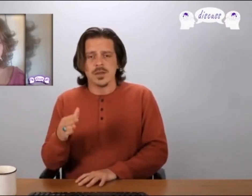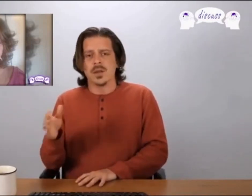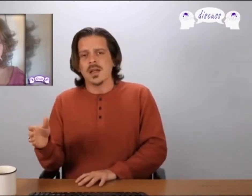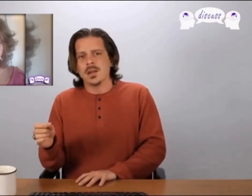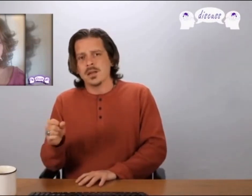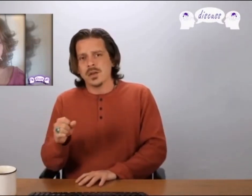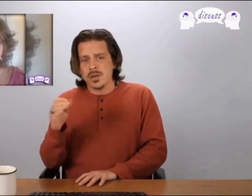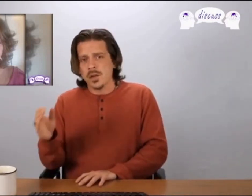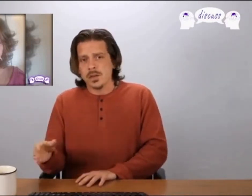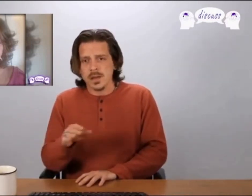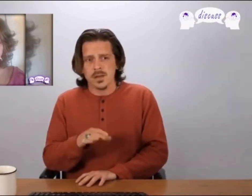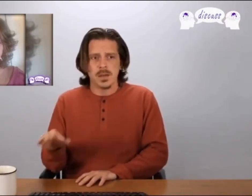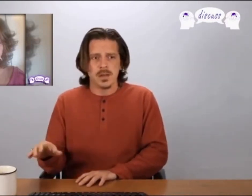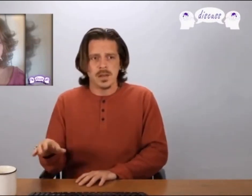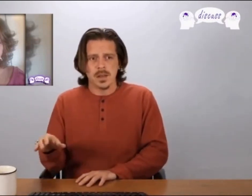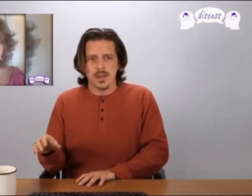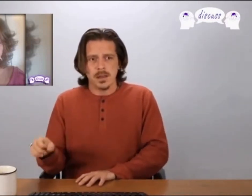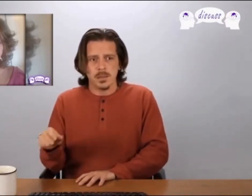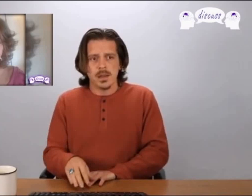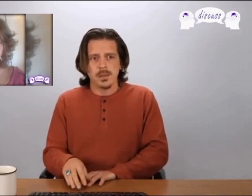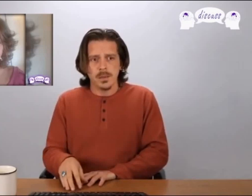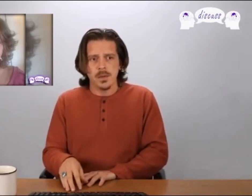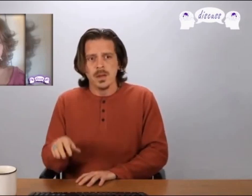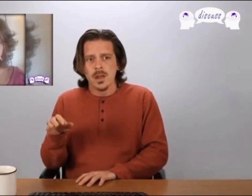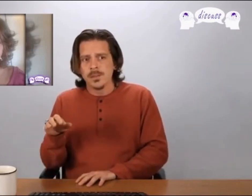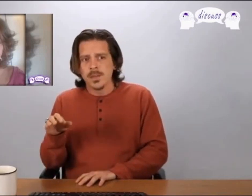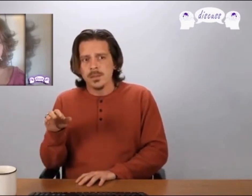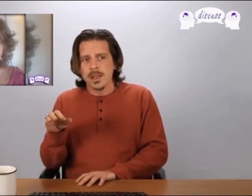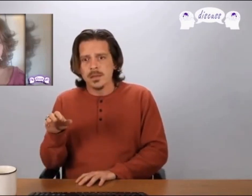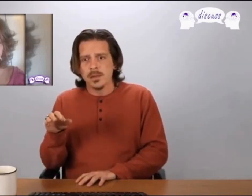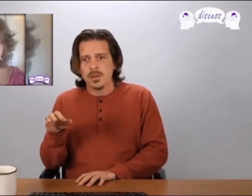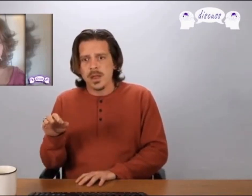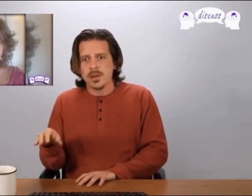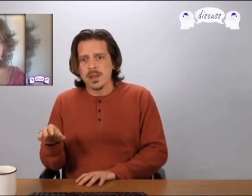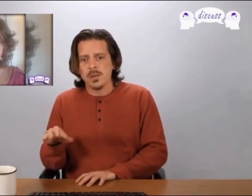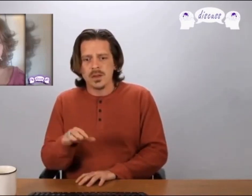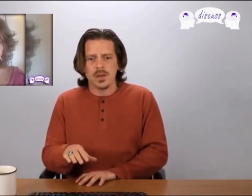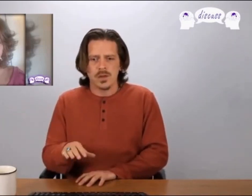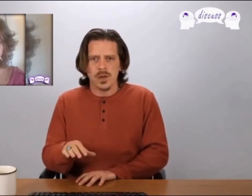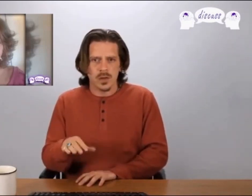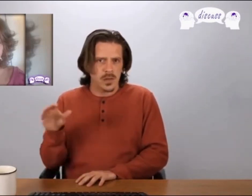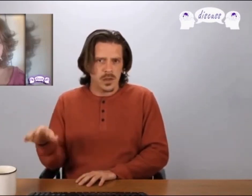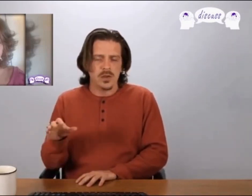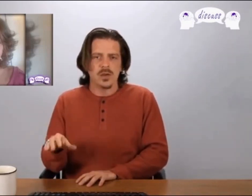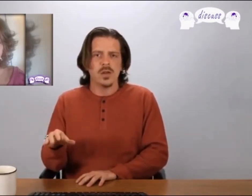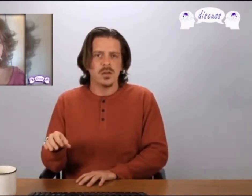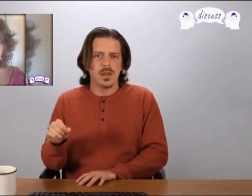try she's charged with conspiracy to kidnap a lot of people have been questioning what she's charged with she's charged with